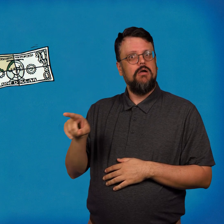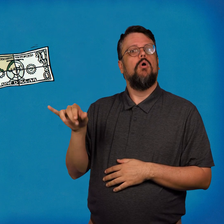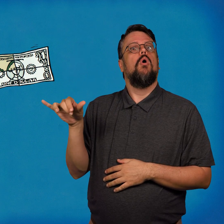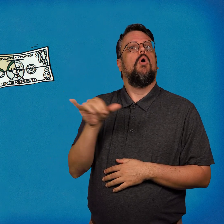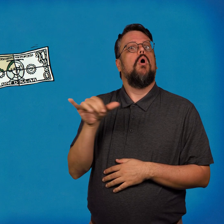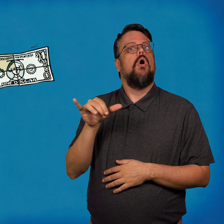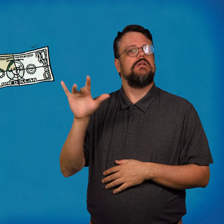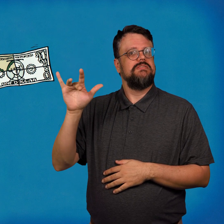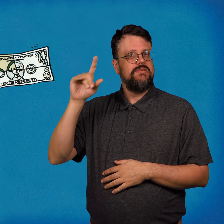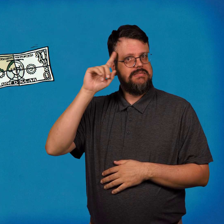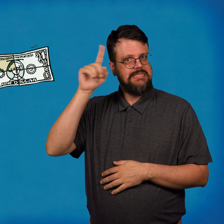They're 25 cents.